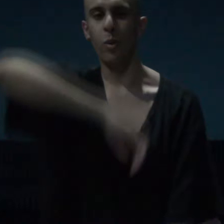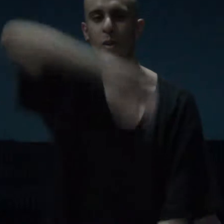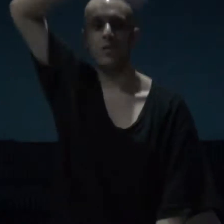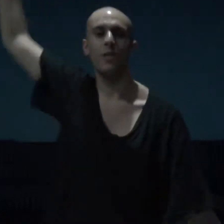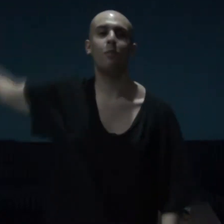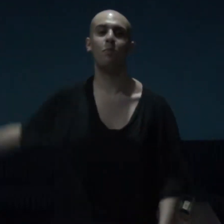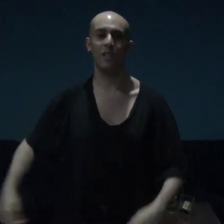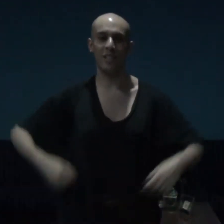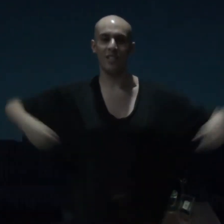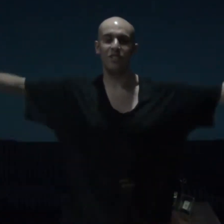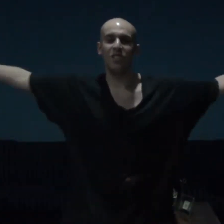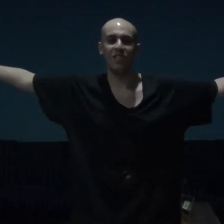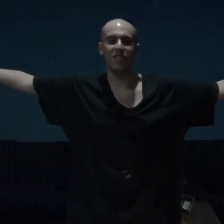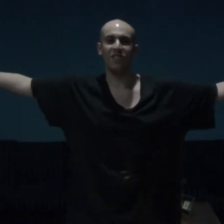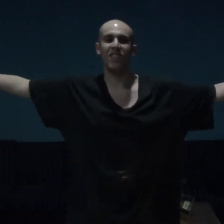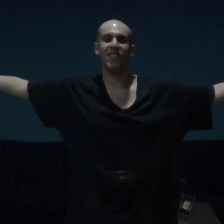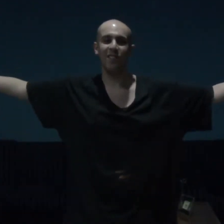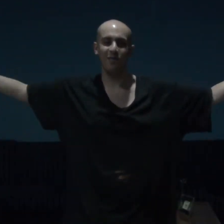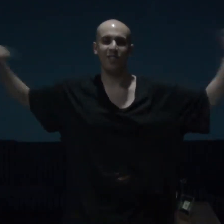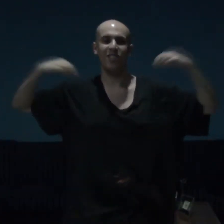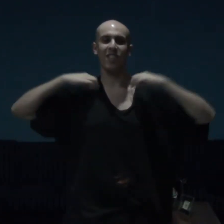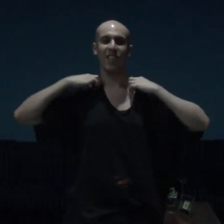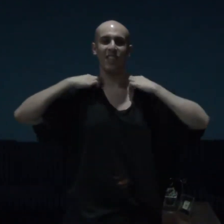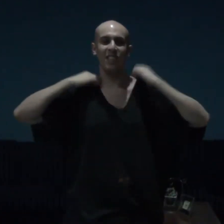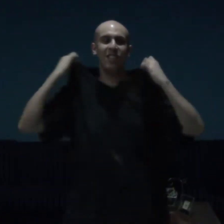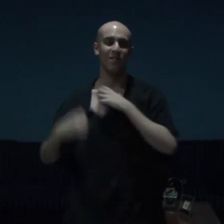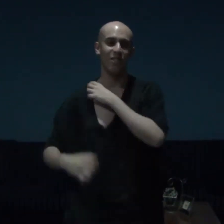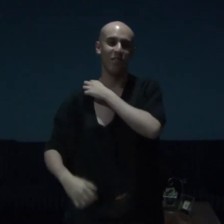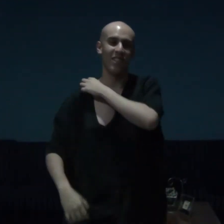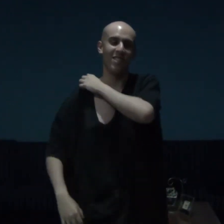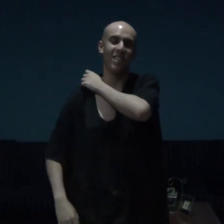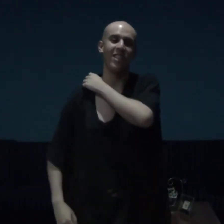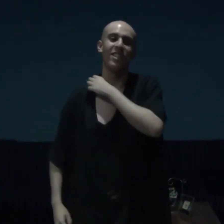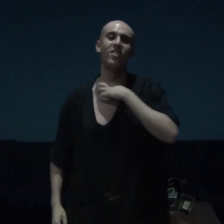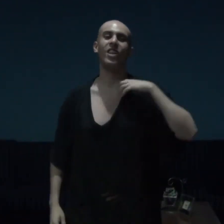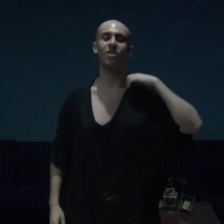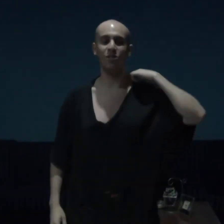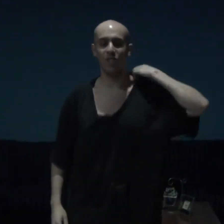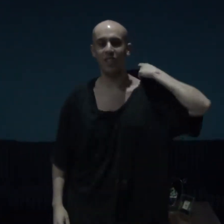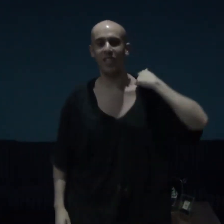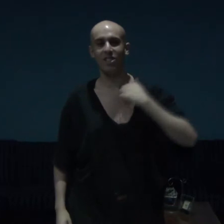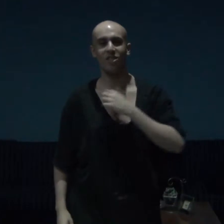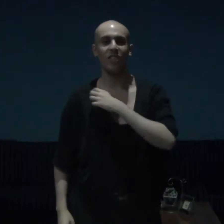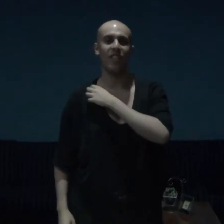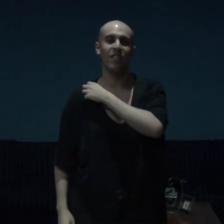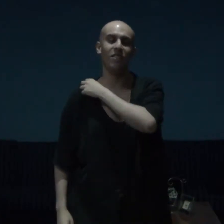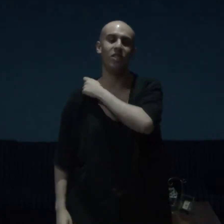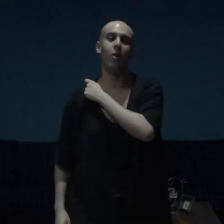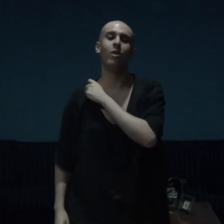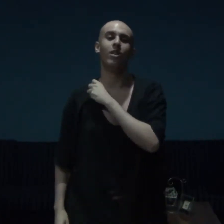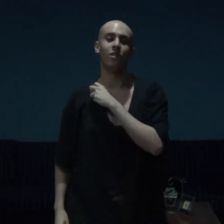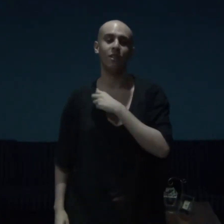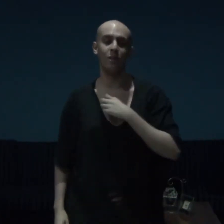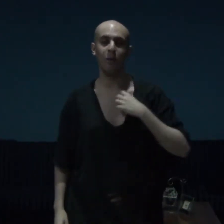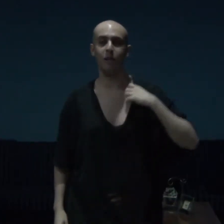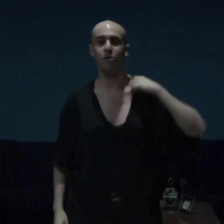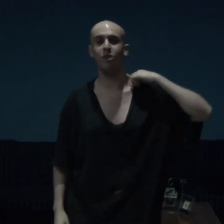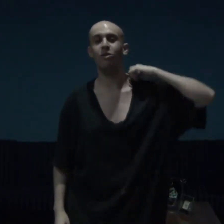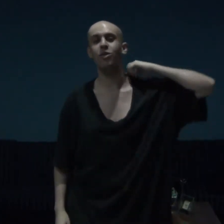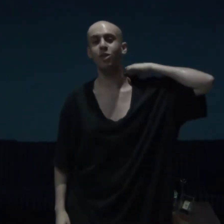What's up, guys? It is I, once again, Yusuf El Sened, and today, guys and gals, I want to talk about and review